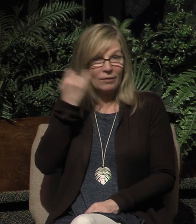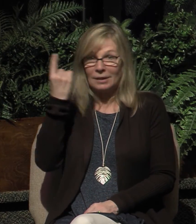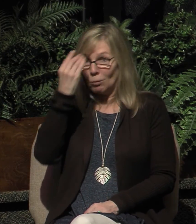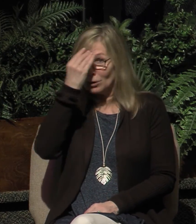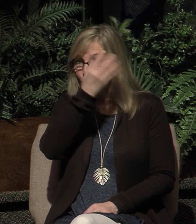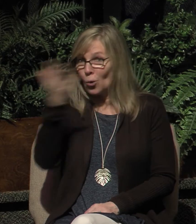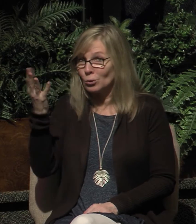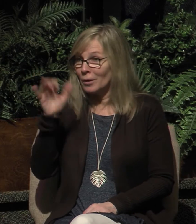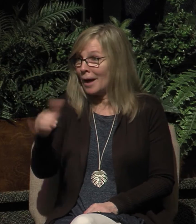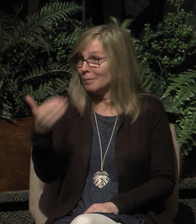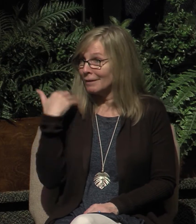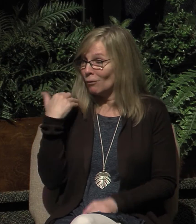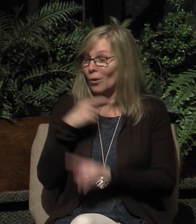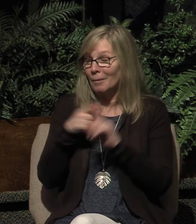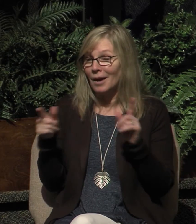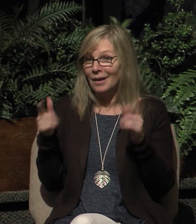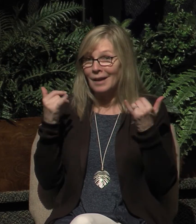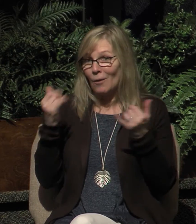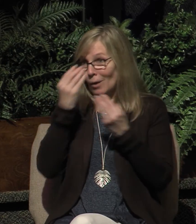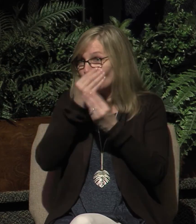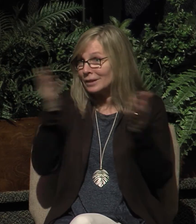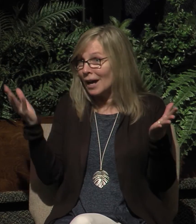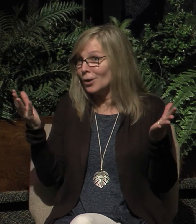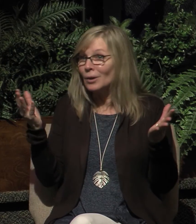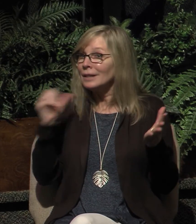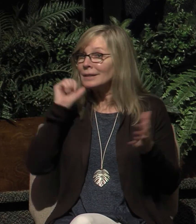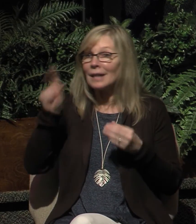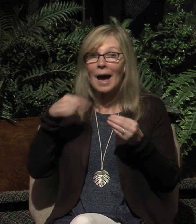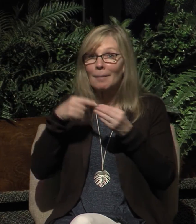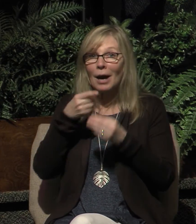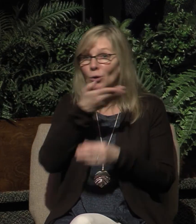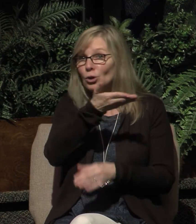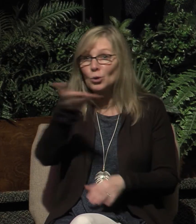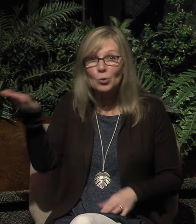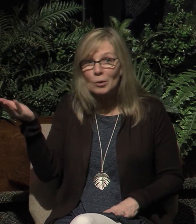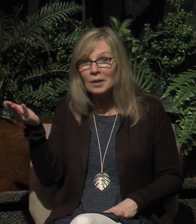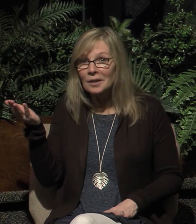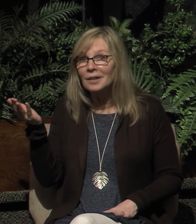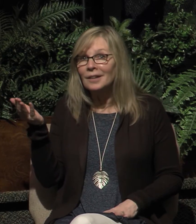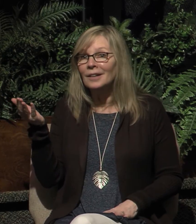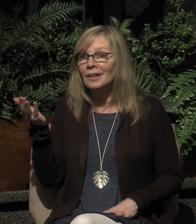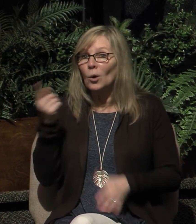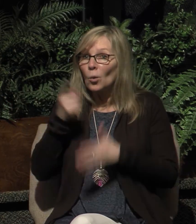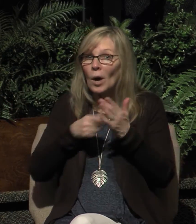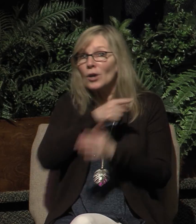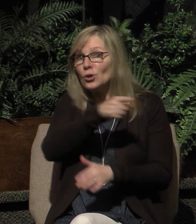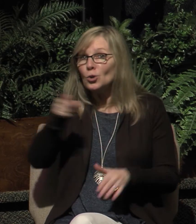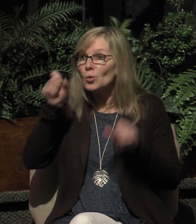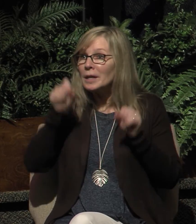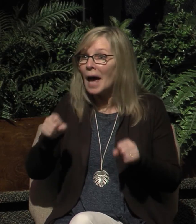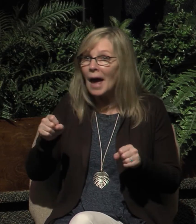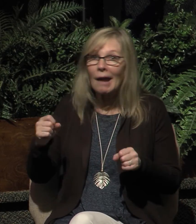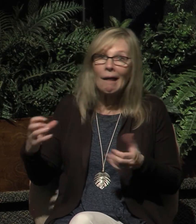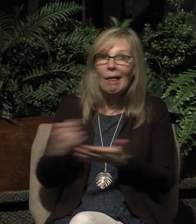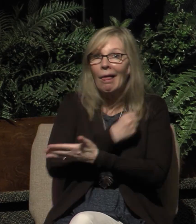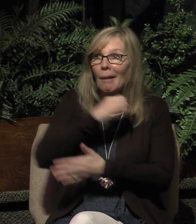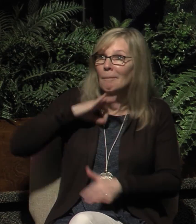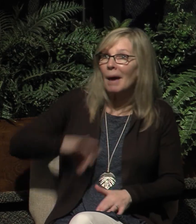that but I am now. It's not merely about you and what you can get out of the service.